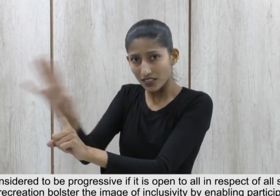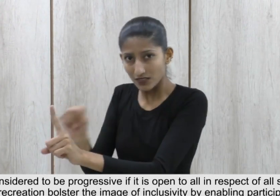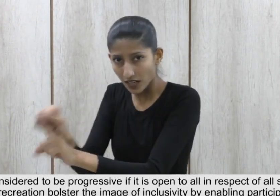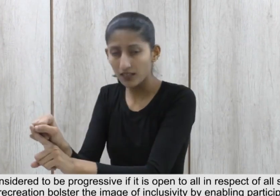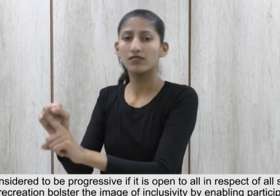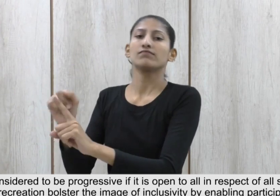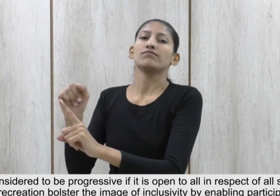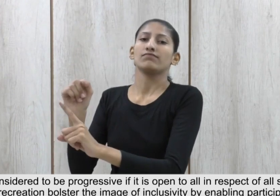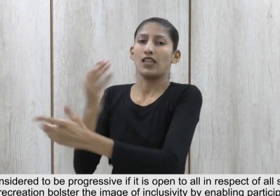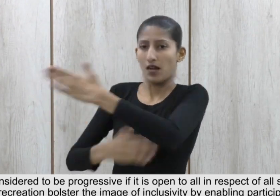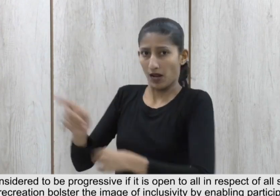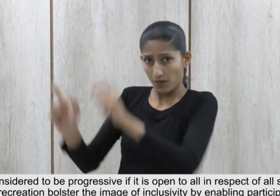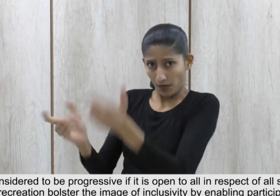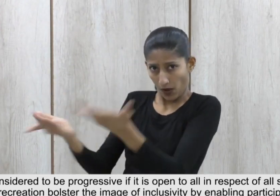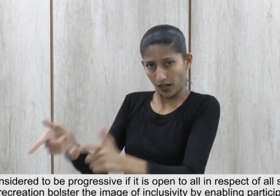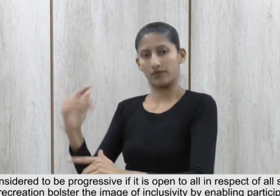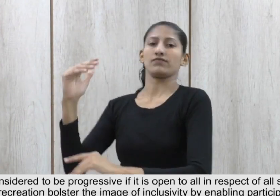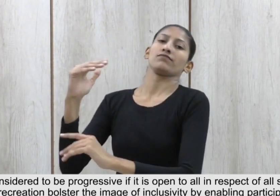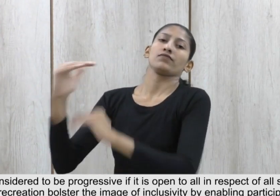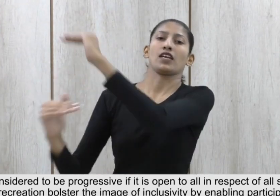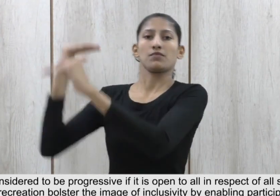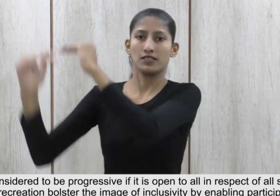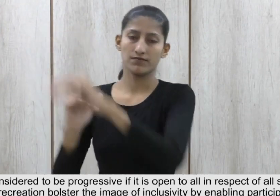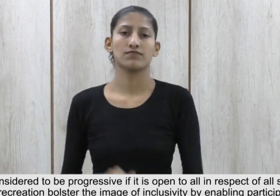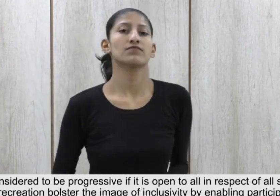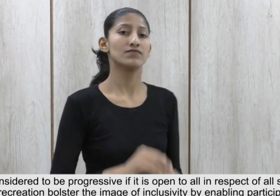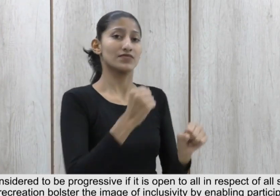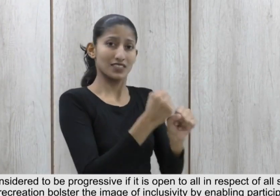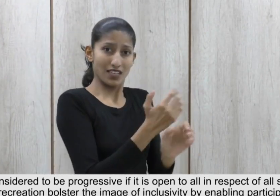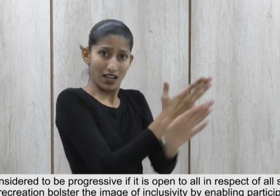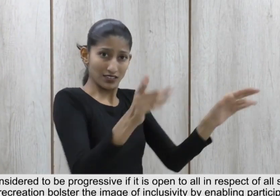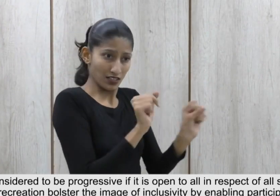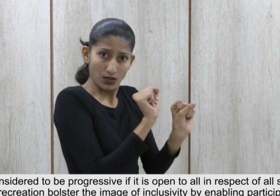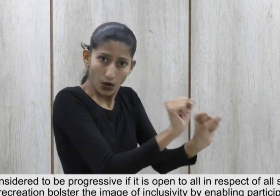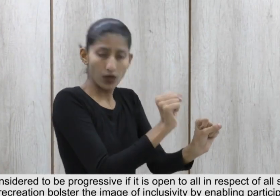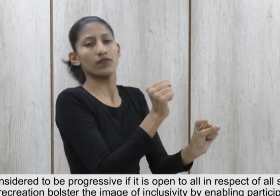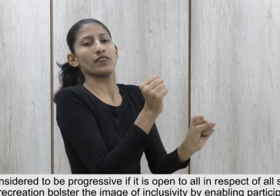Polster the image of inclusivity by enabling participation of PWDs